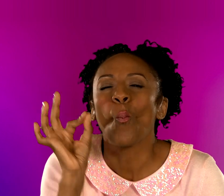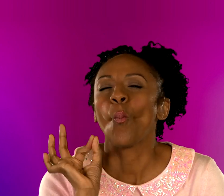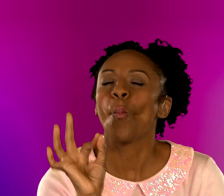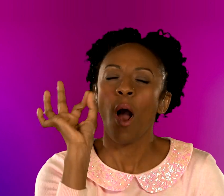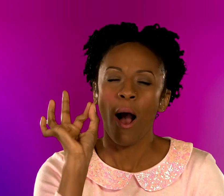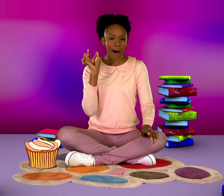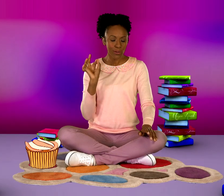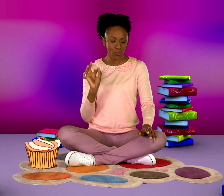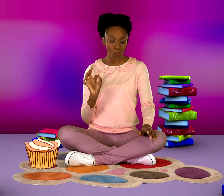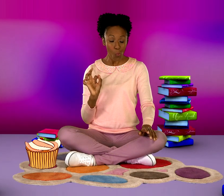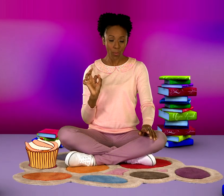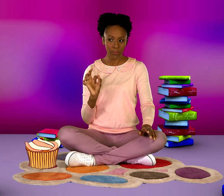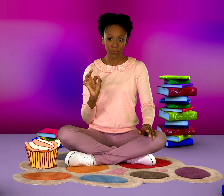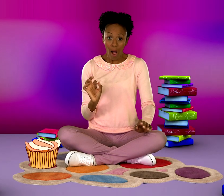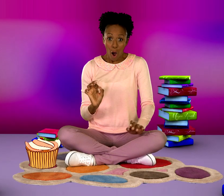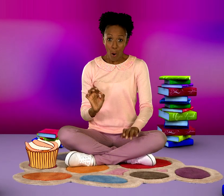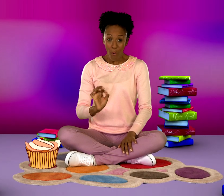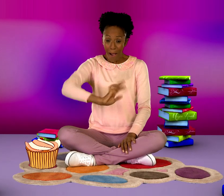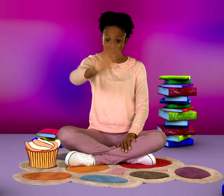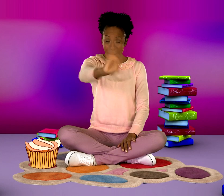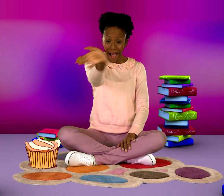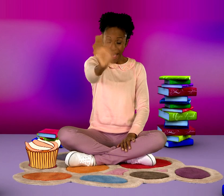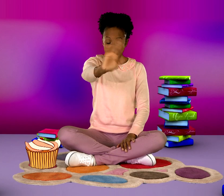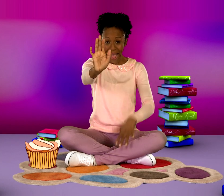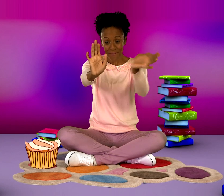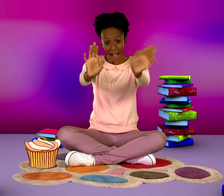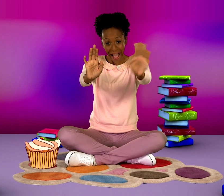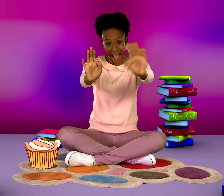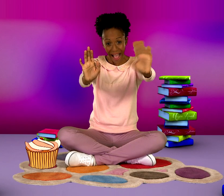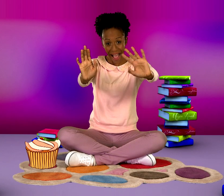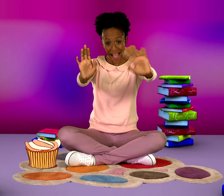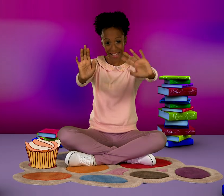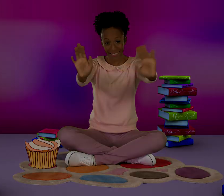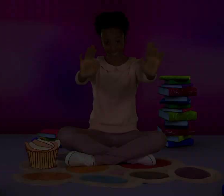That's lovely Bye bye Hello